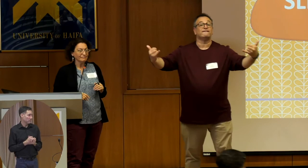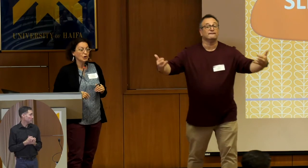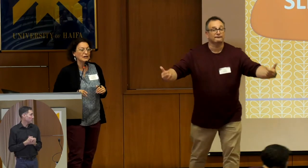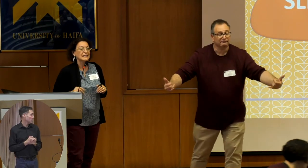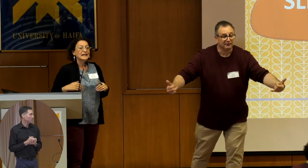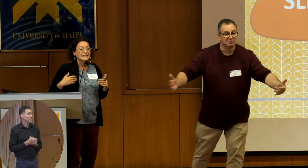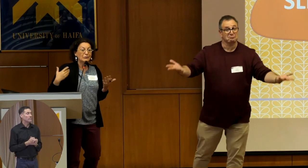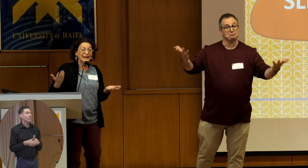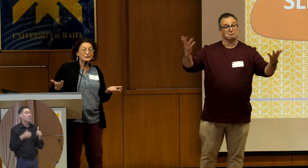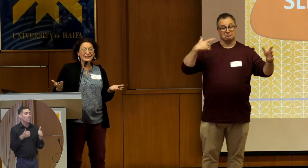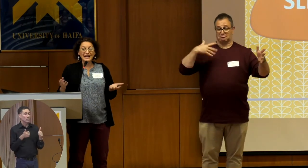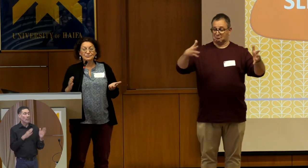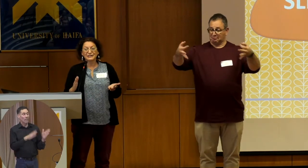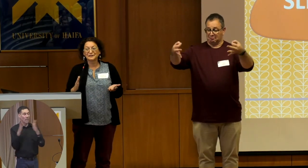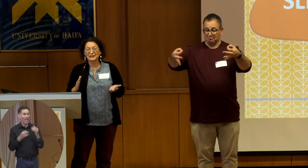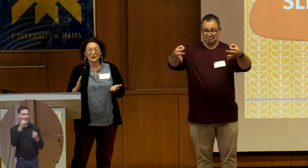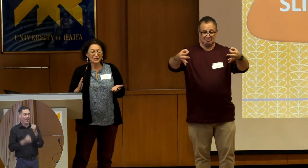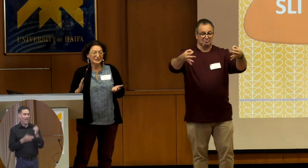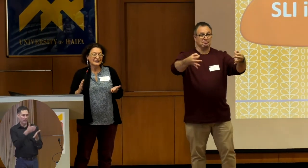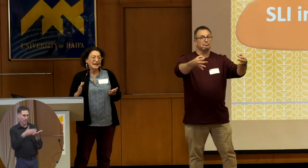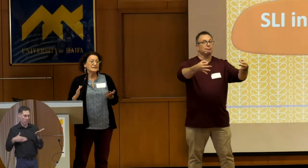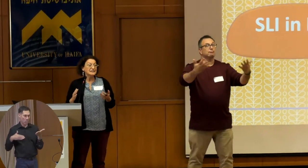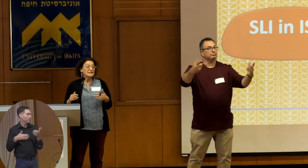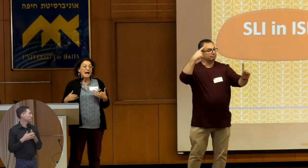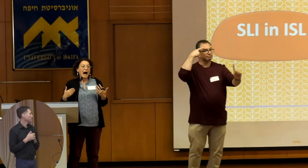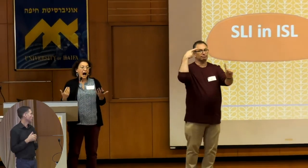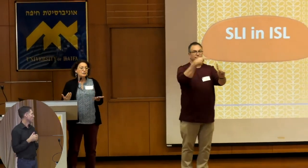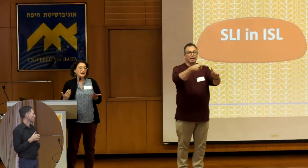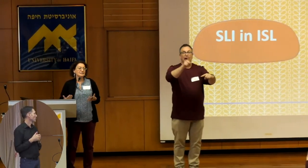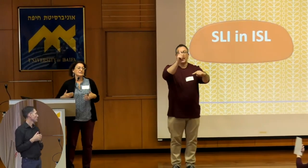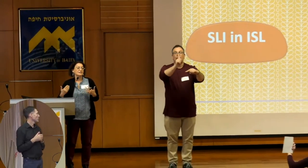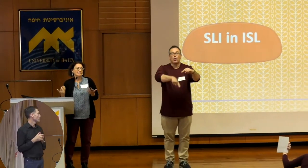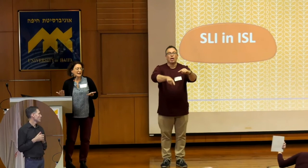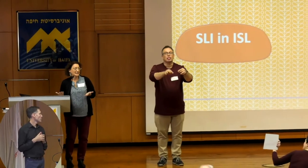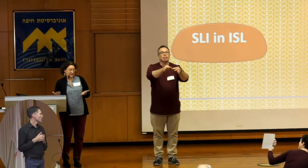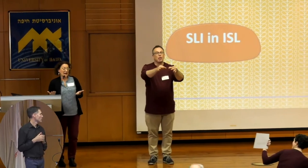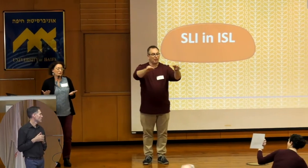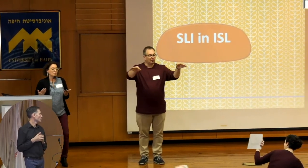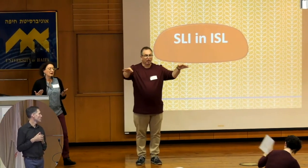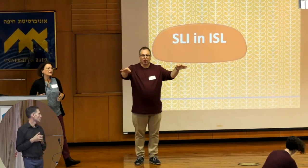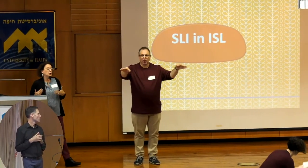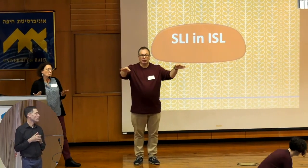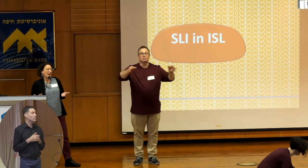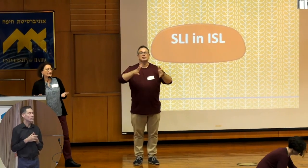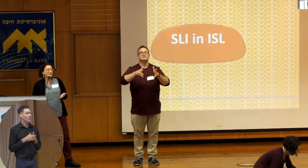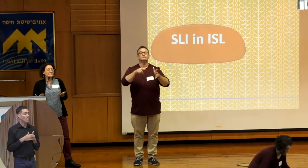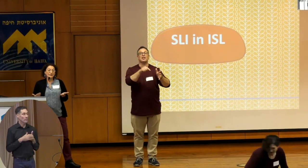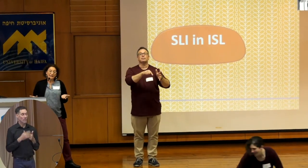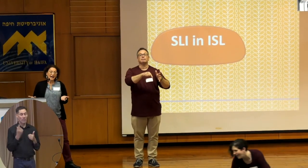Okay. Now we get to the last part of our talk. And this is how does a language impairment look like in